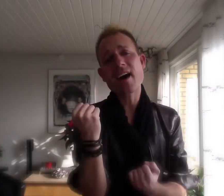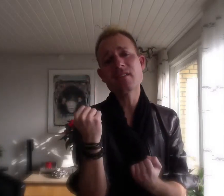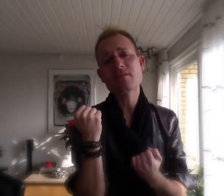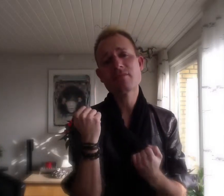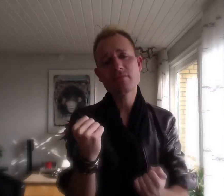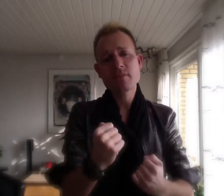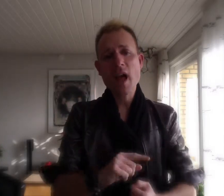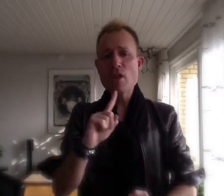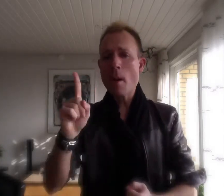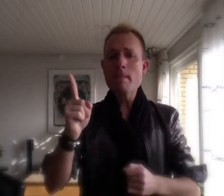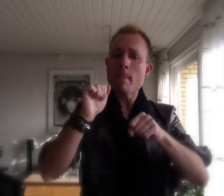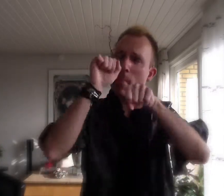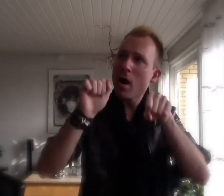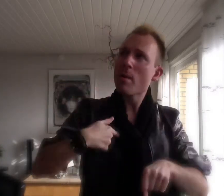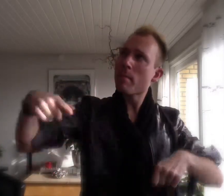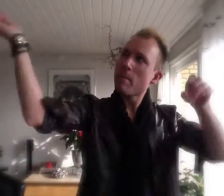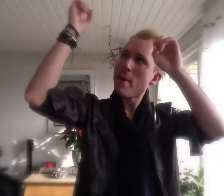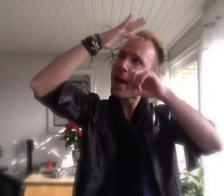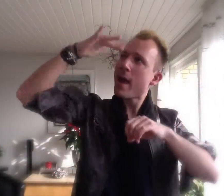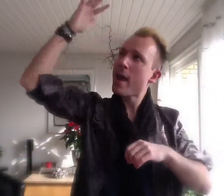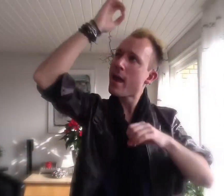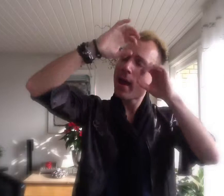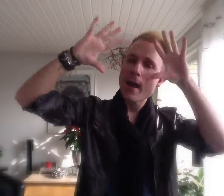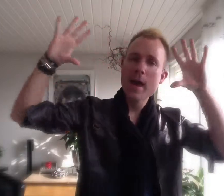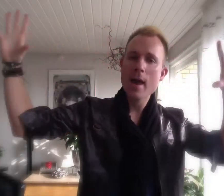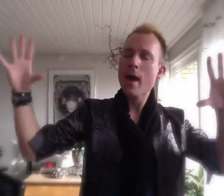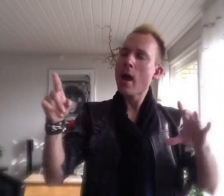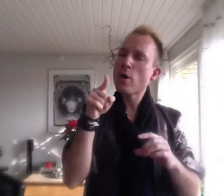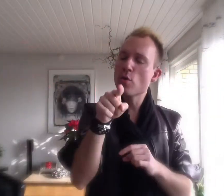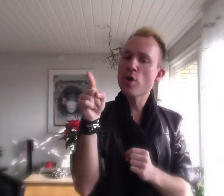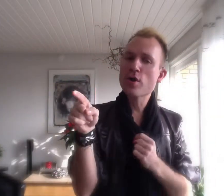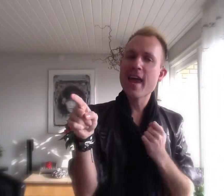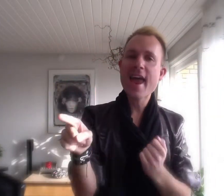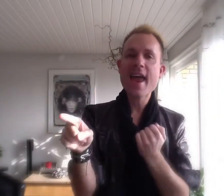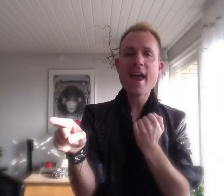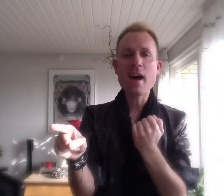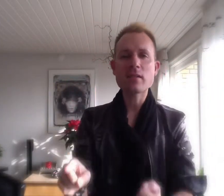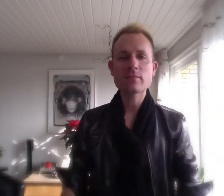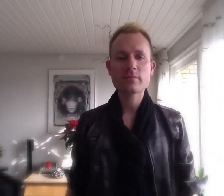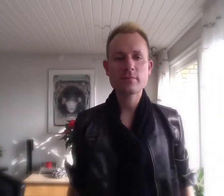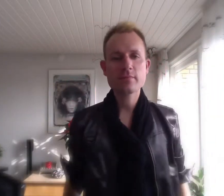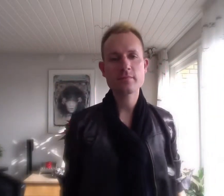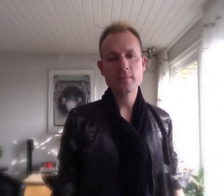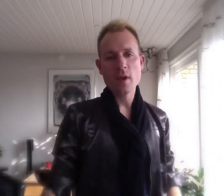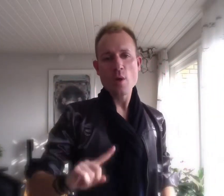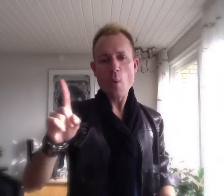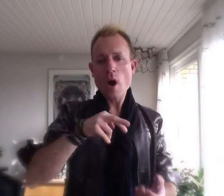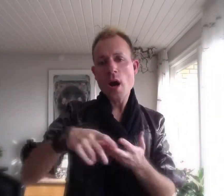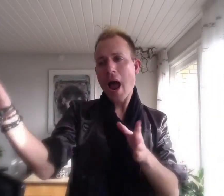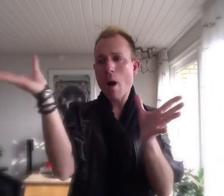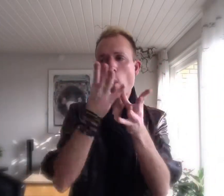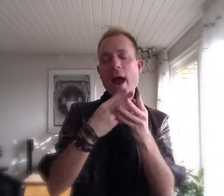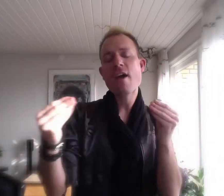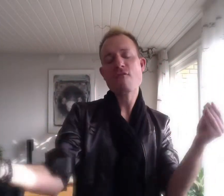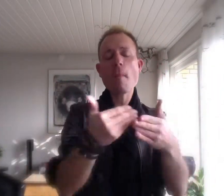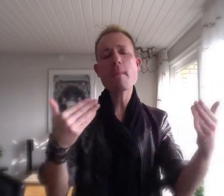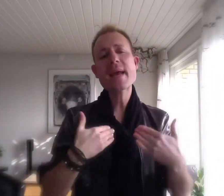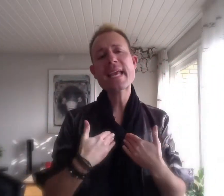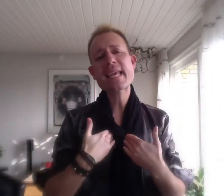must start imagining you there Don't walk away from me